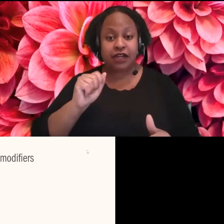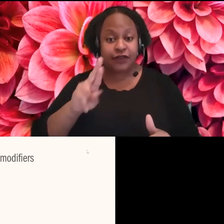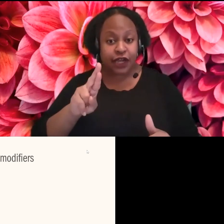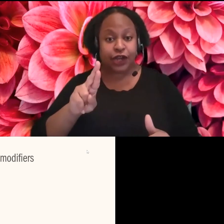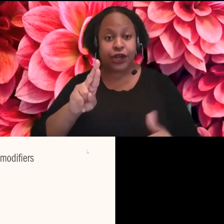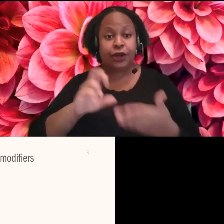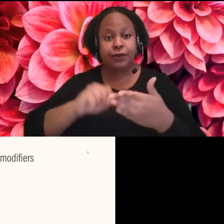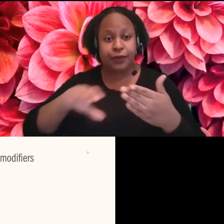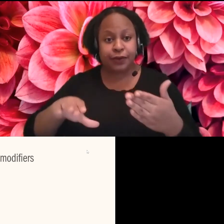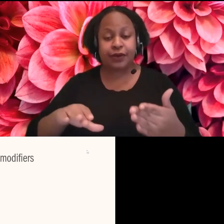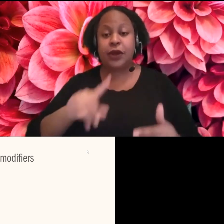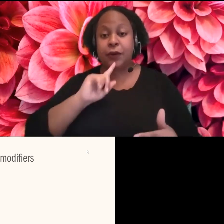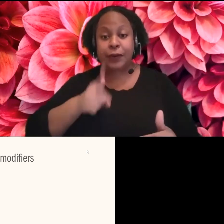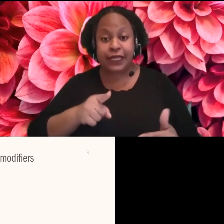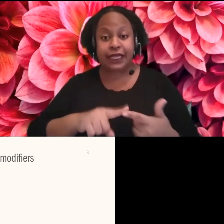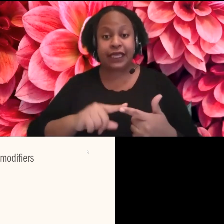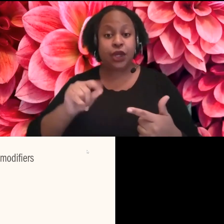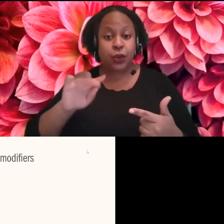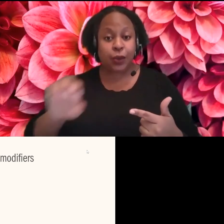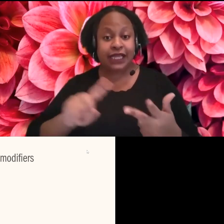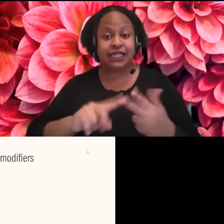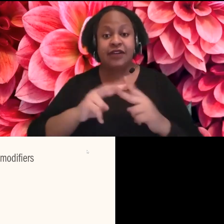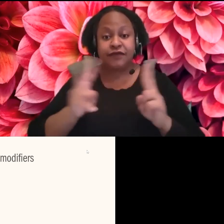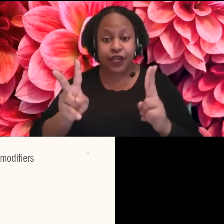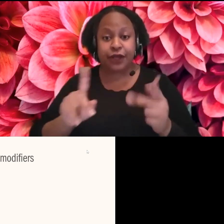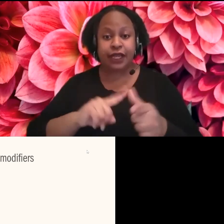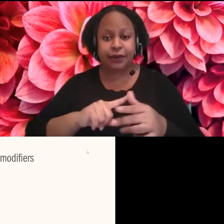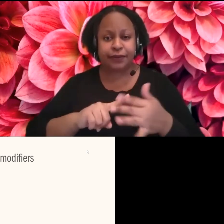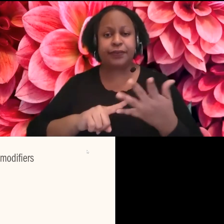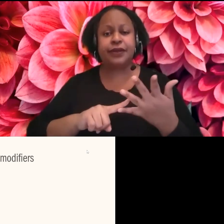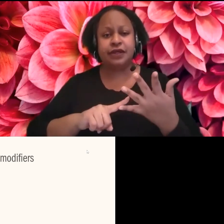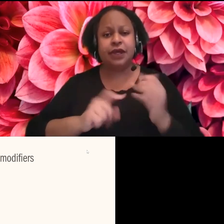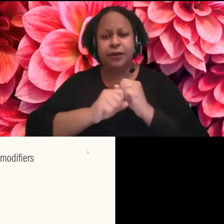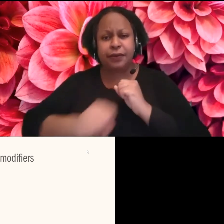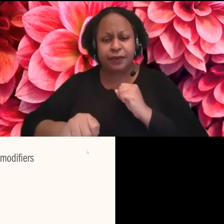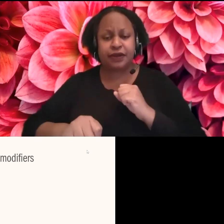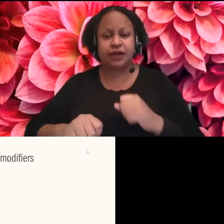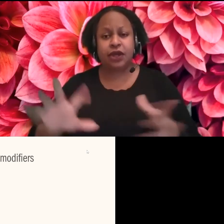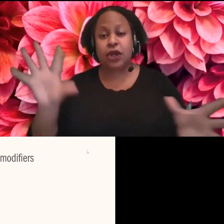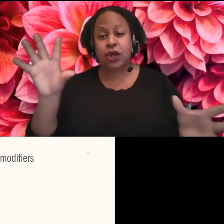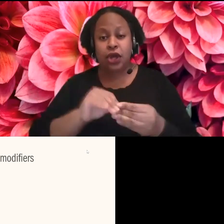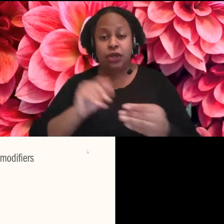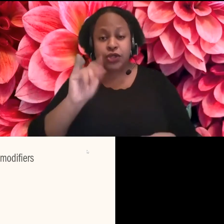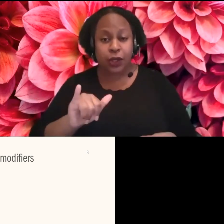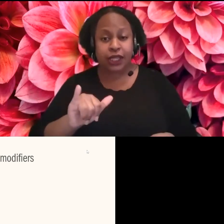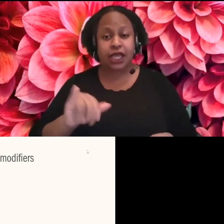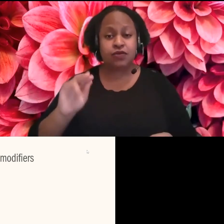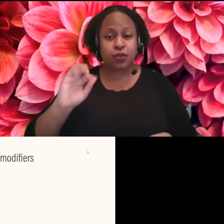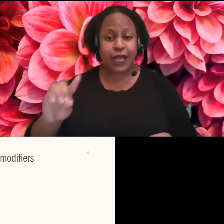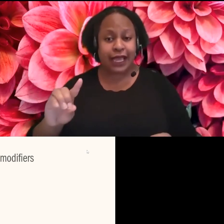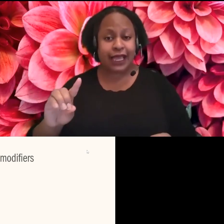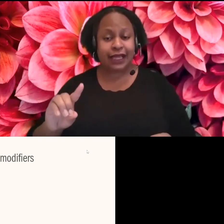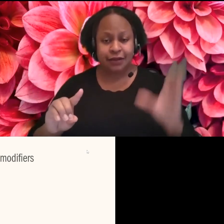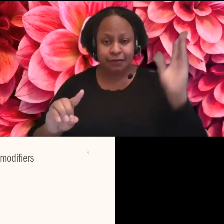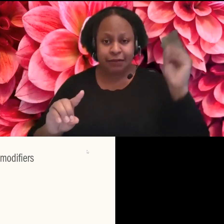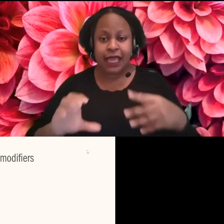totally, really quite very. And then in my notes, I wrote totally rad man, cowabunga.